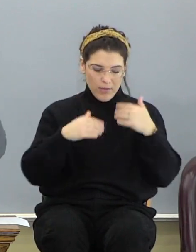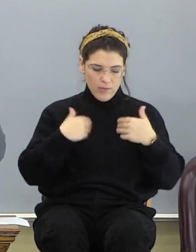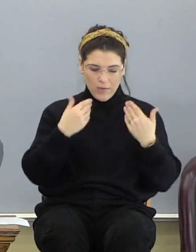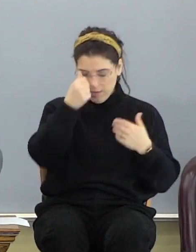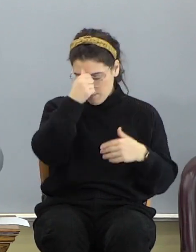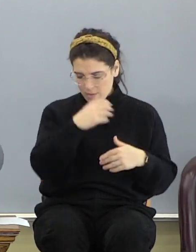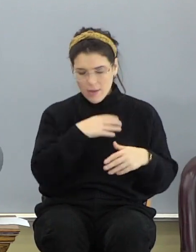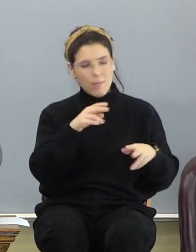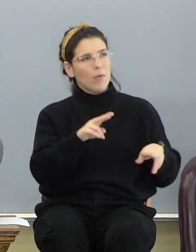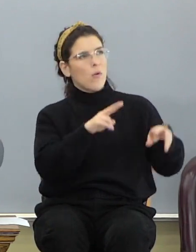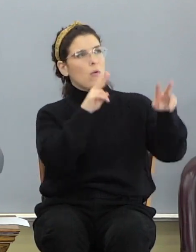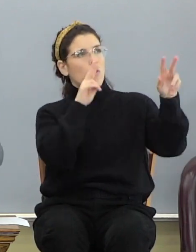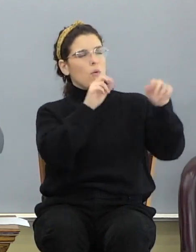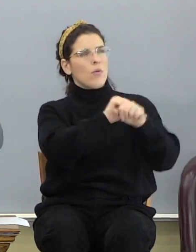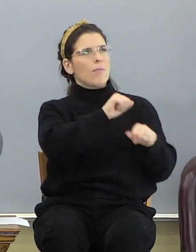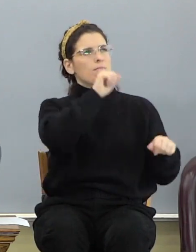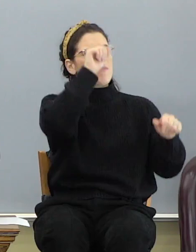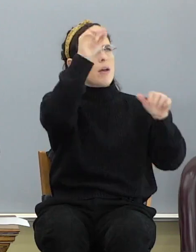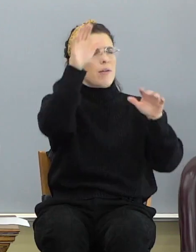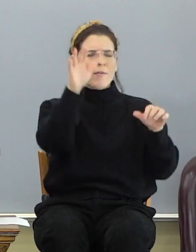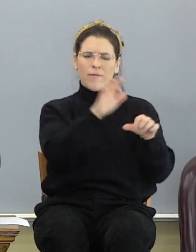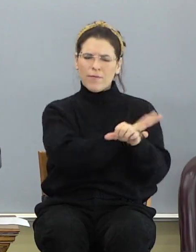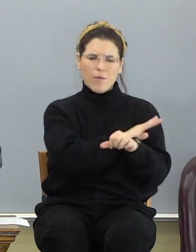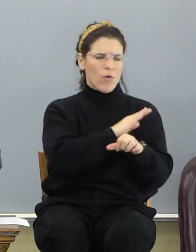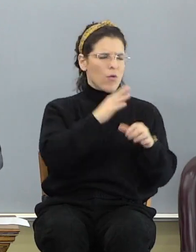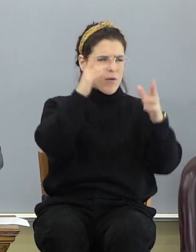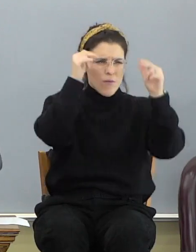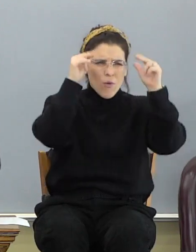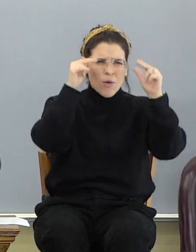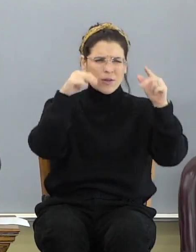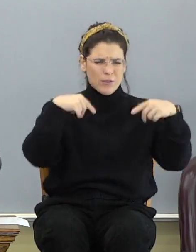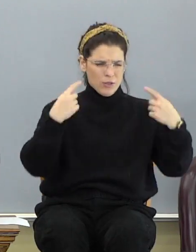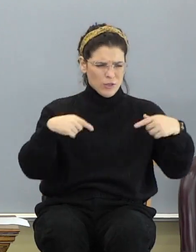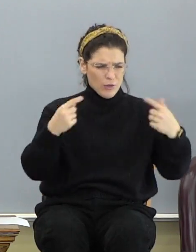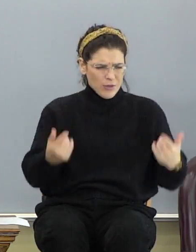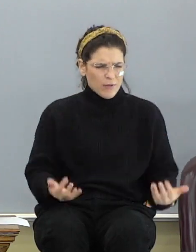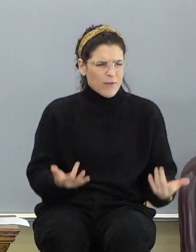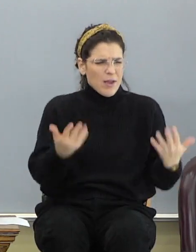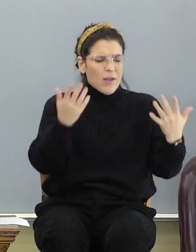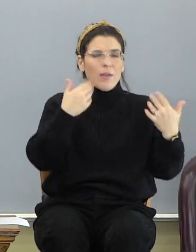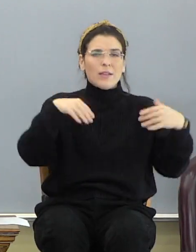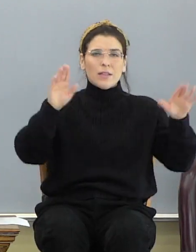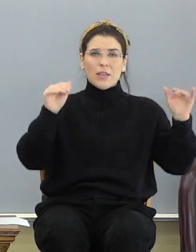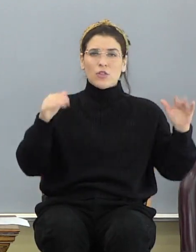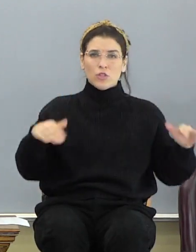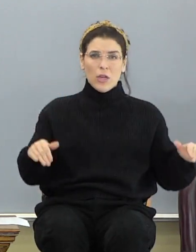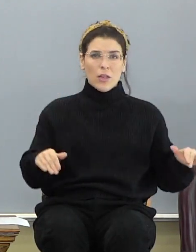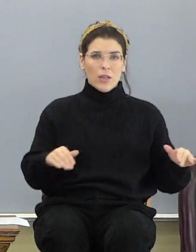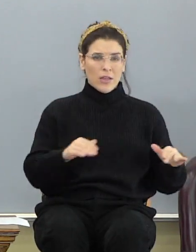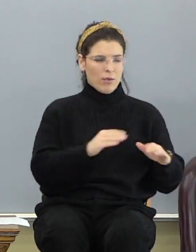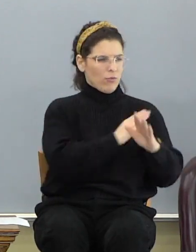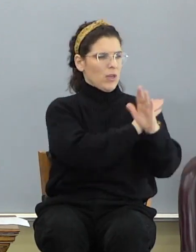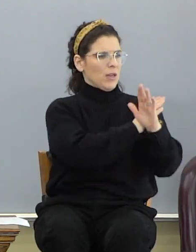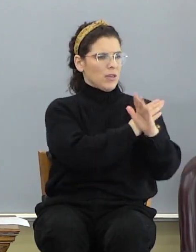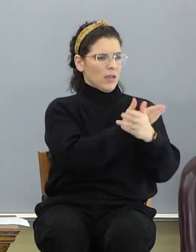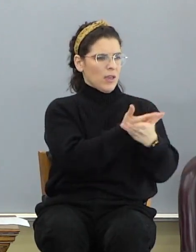the mountain was full of horses and chariots of fire round about Elijah. That's the angelic host protecting them.